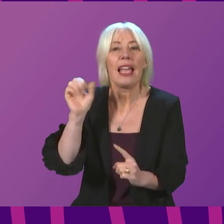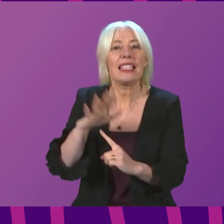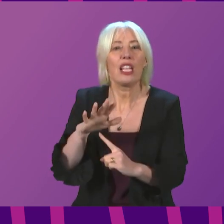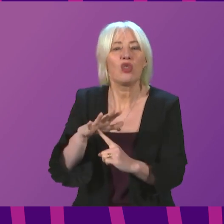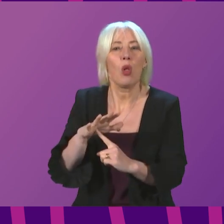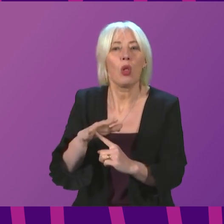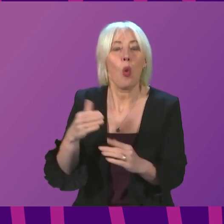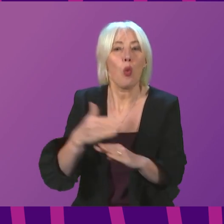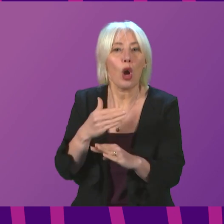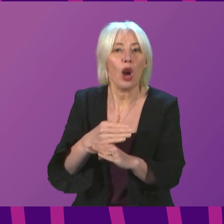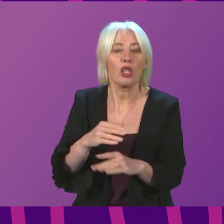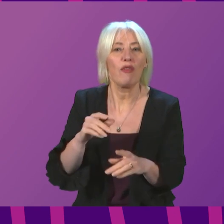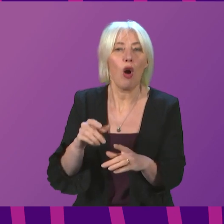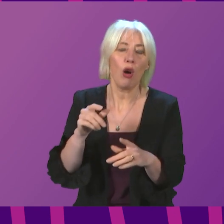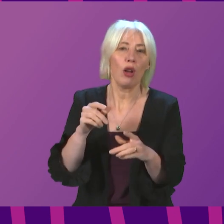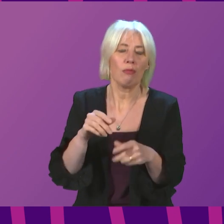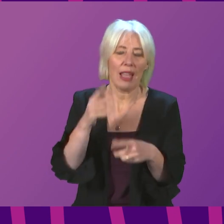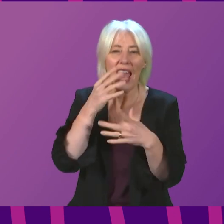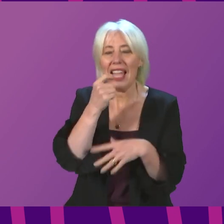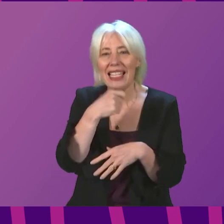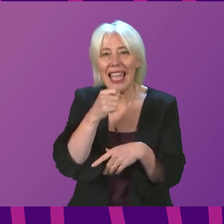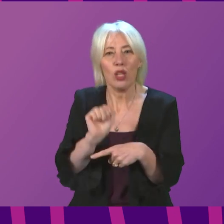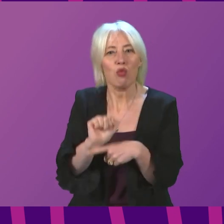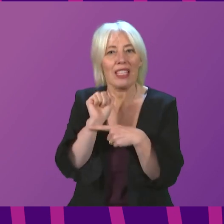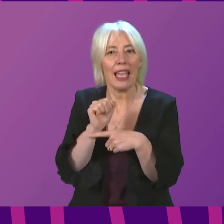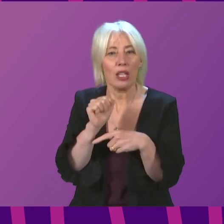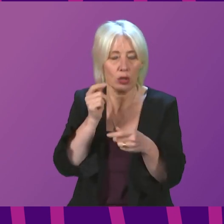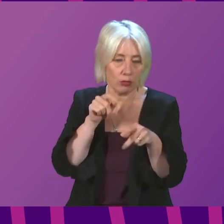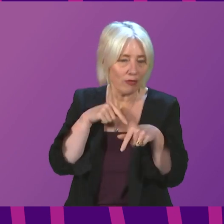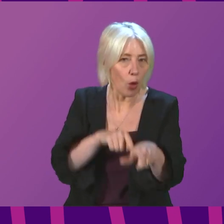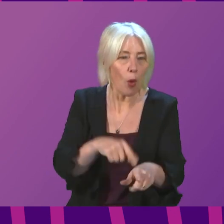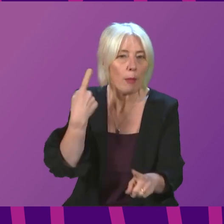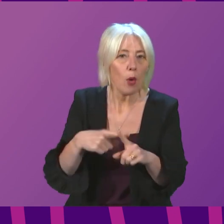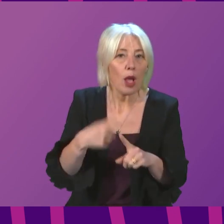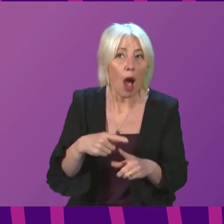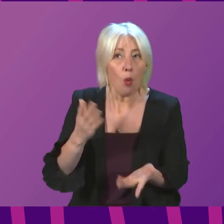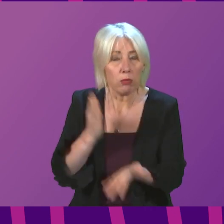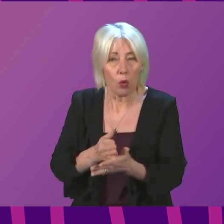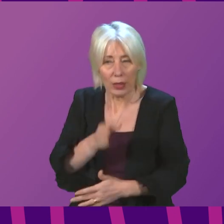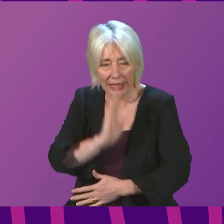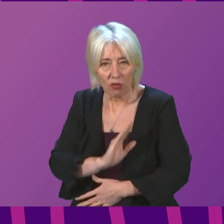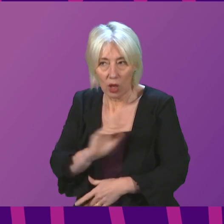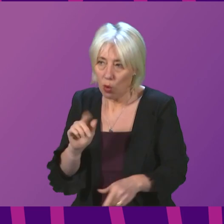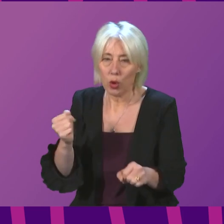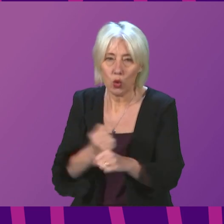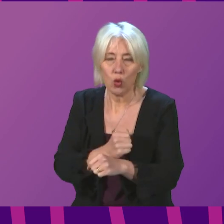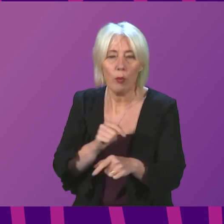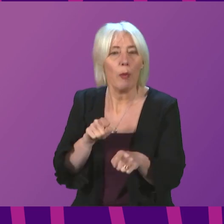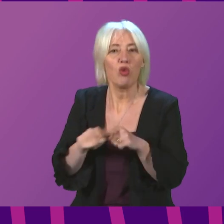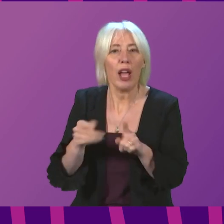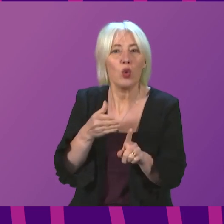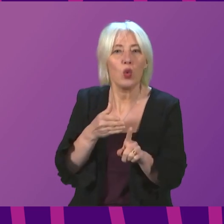testing will also help further. There is no sense in which we are not taking this issue seriously, but we are simply trying to avoid